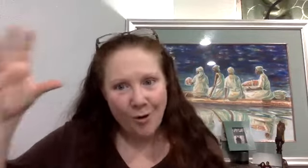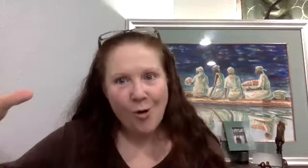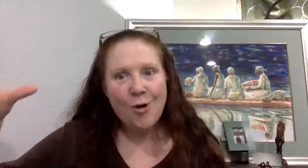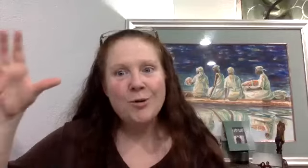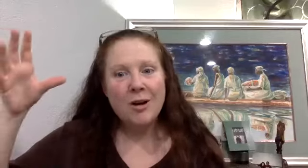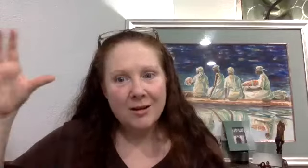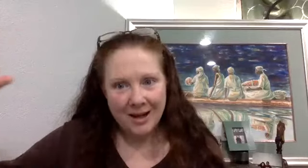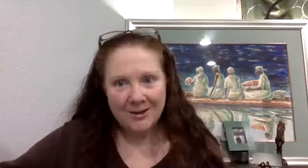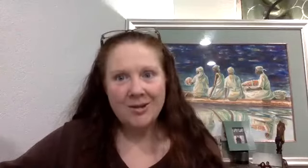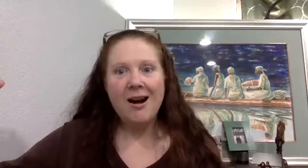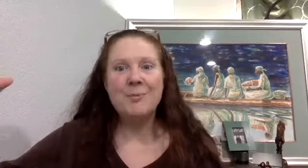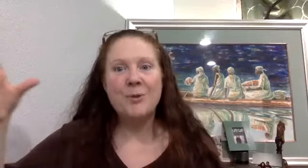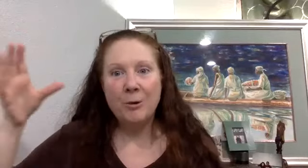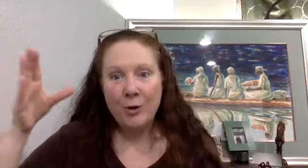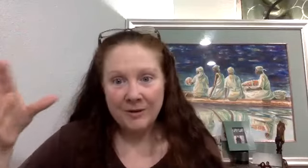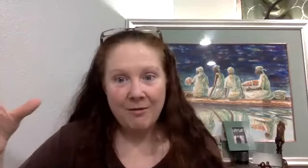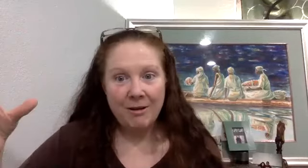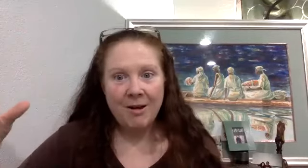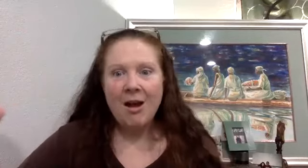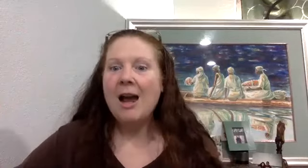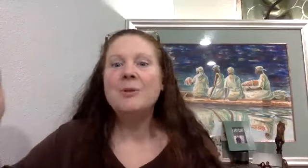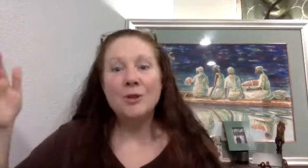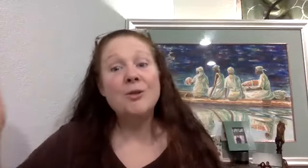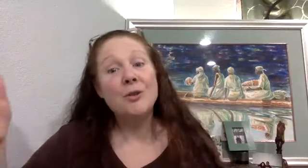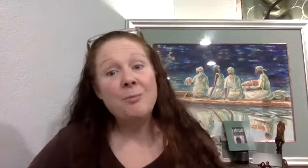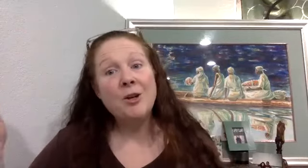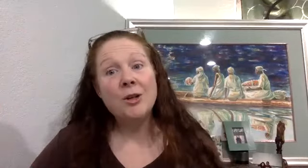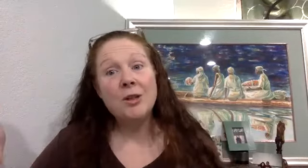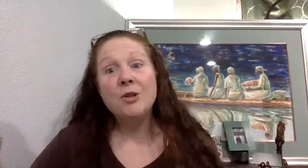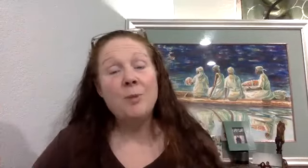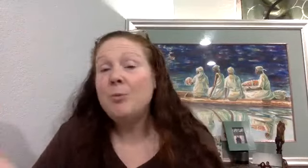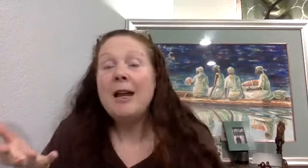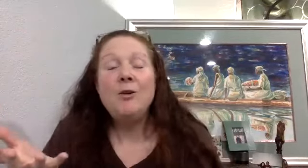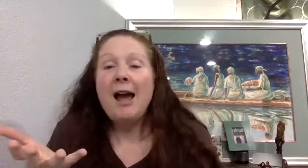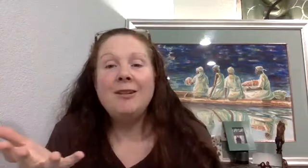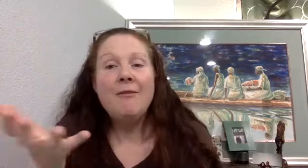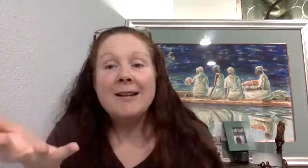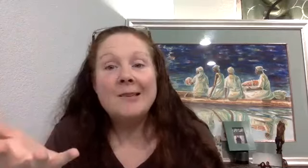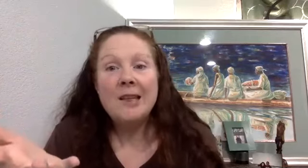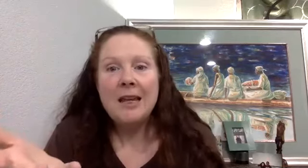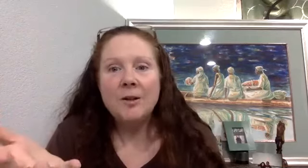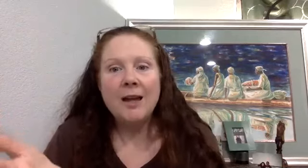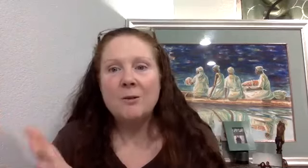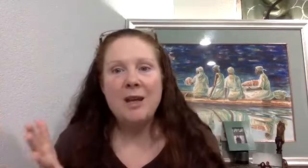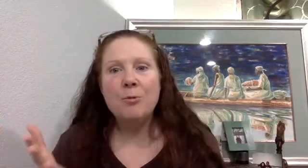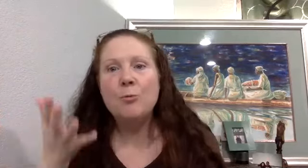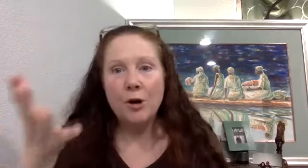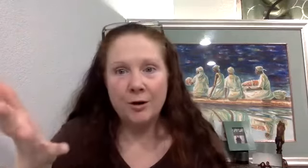old desktops running Win 7. I am certain there's a major contingent of people. And you have to have access to the internet to be able to work.